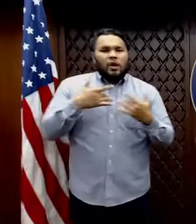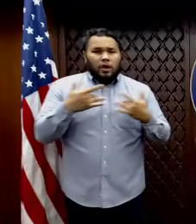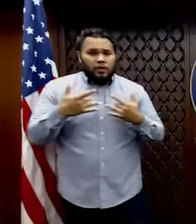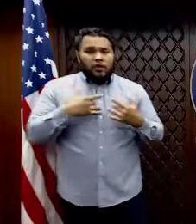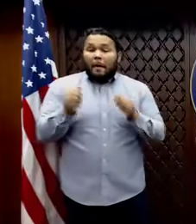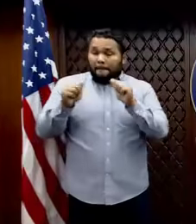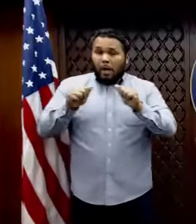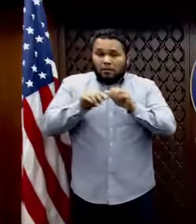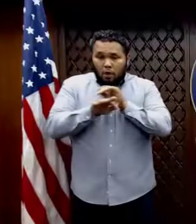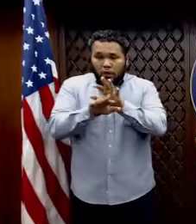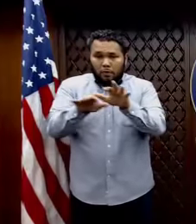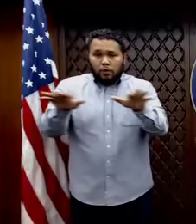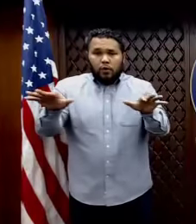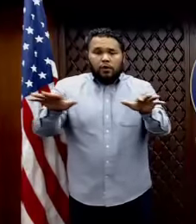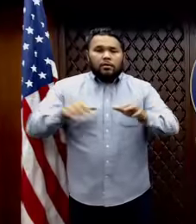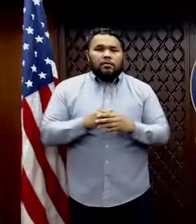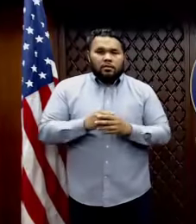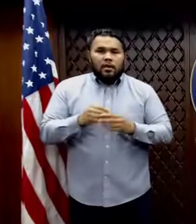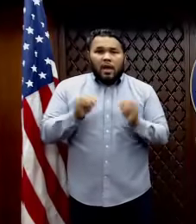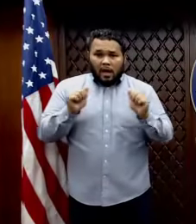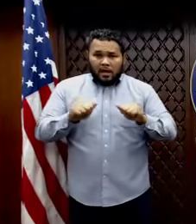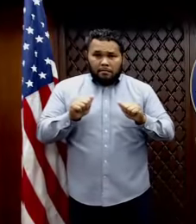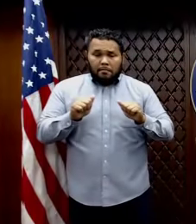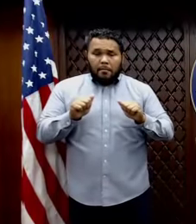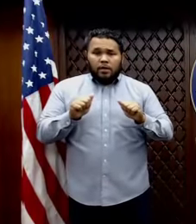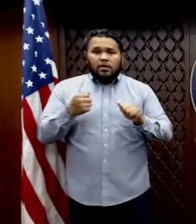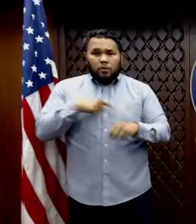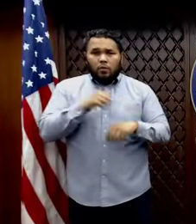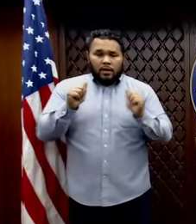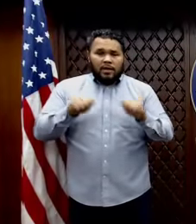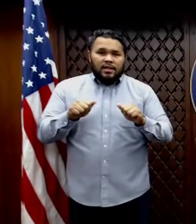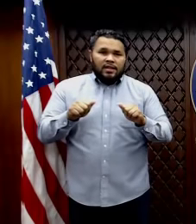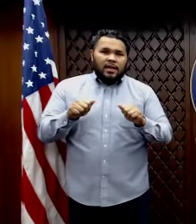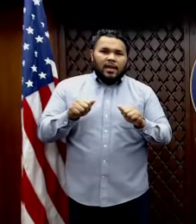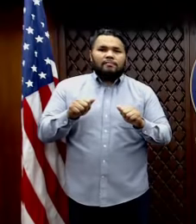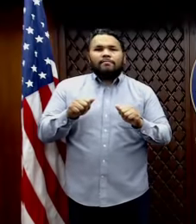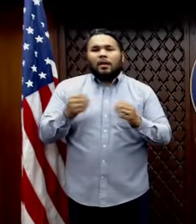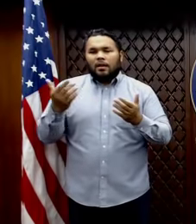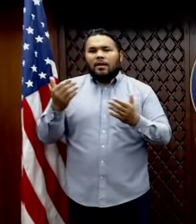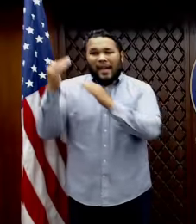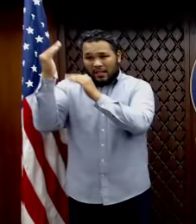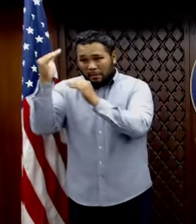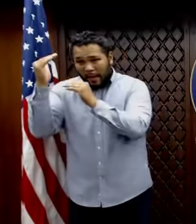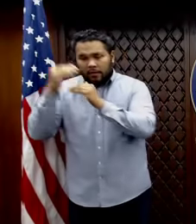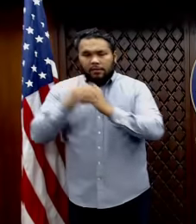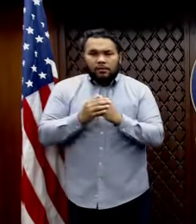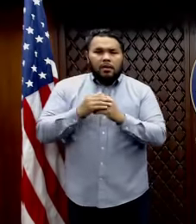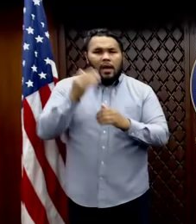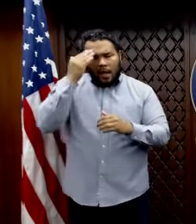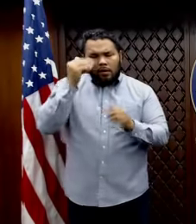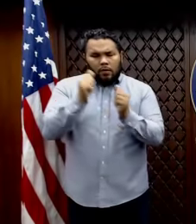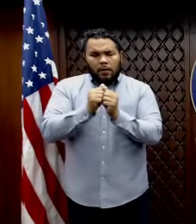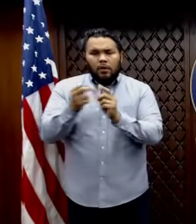and as we, as much as we can anticipate it, we are addressing it. Um, I know that with the hotel workers,